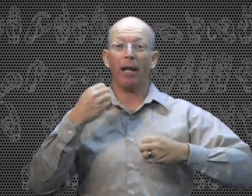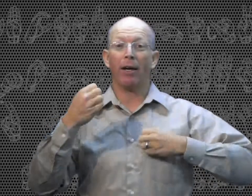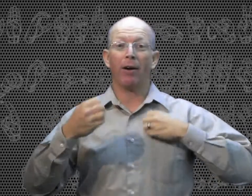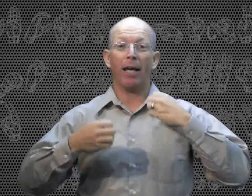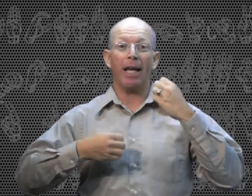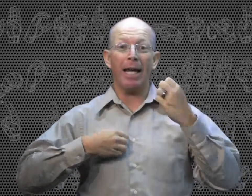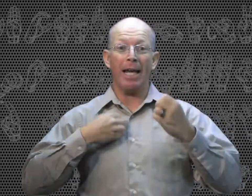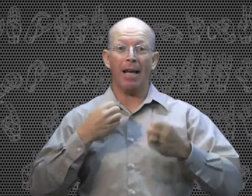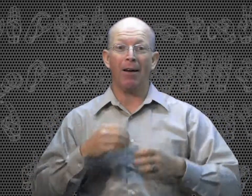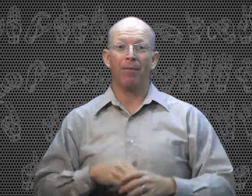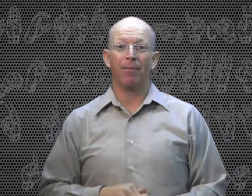the letter E.